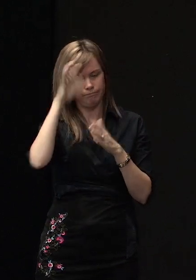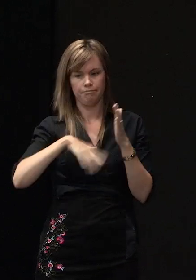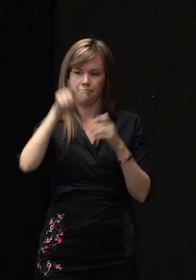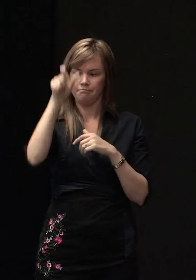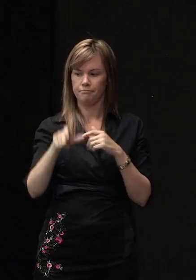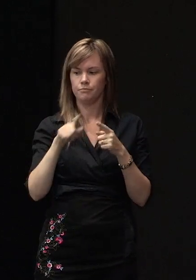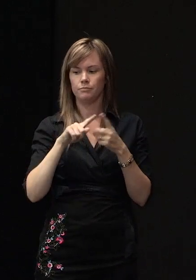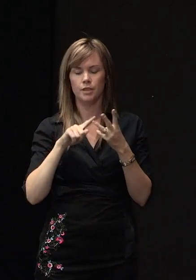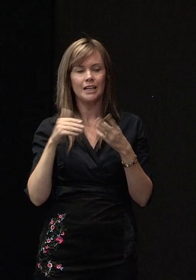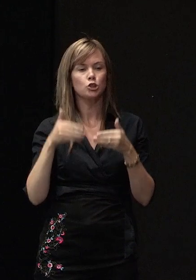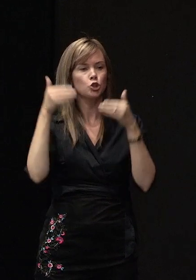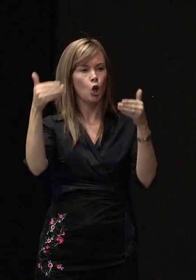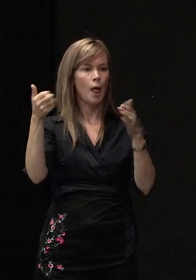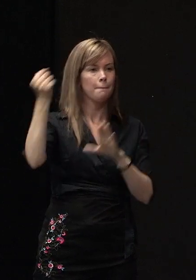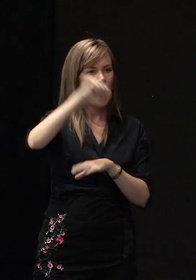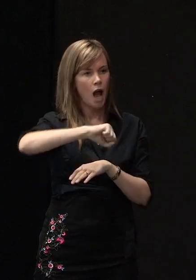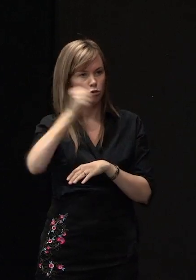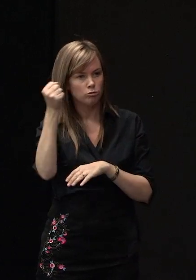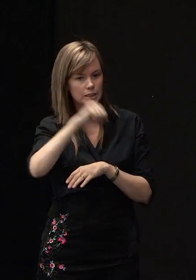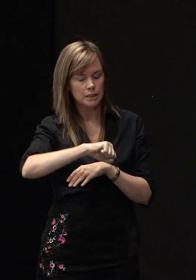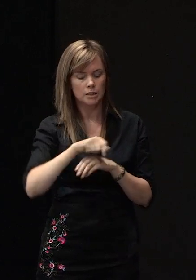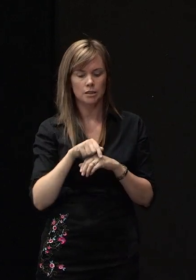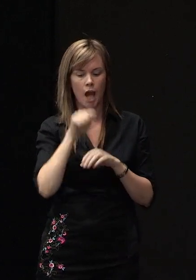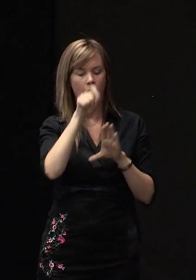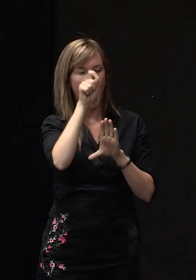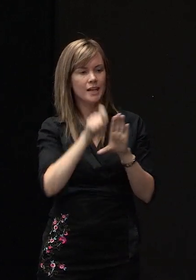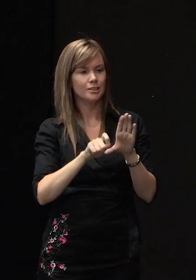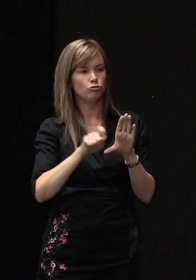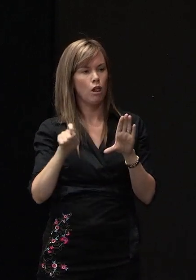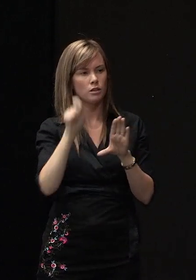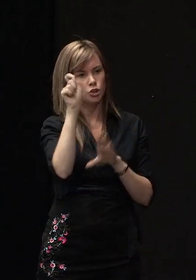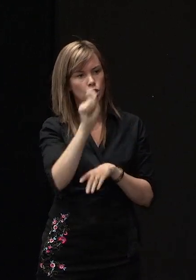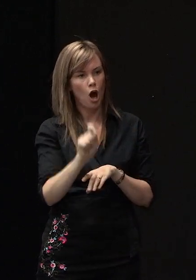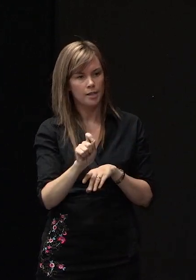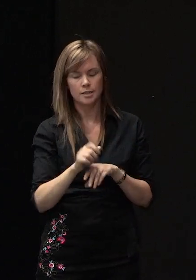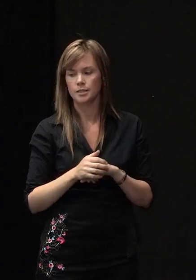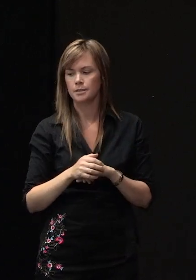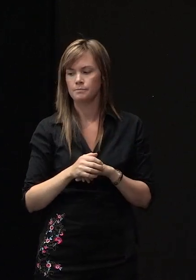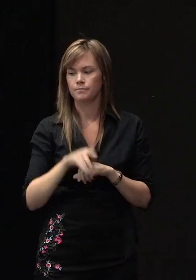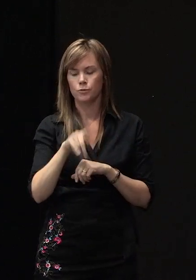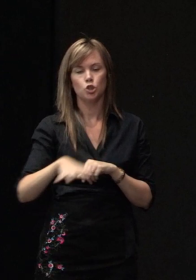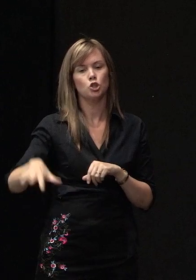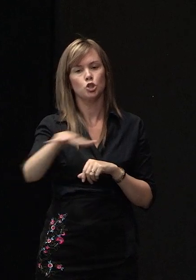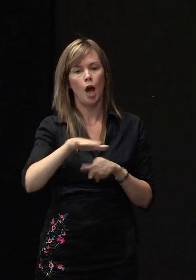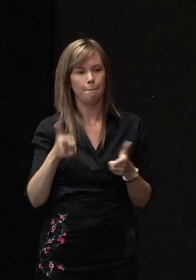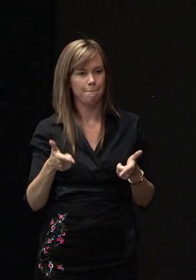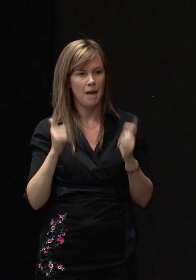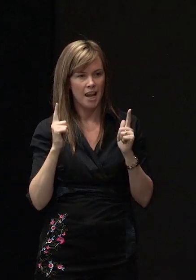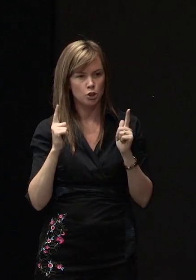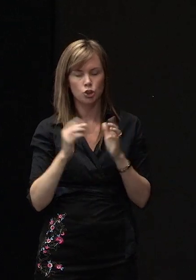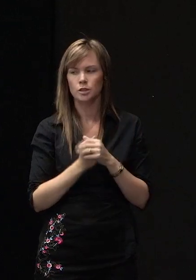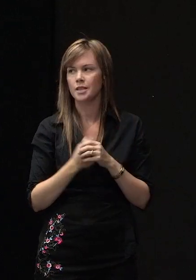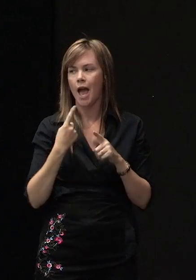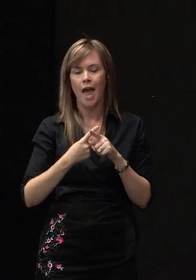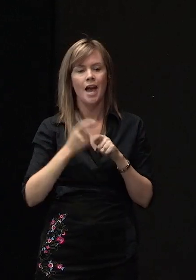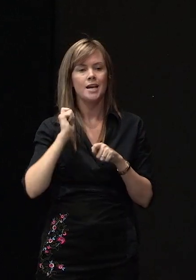external plasterers architectural designers site managers and